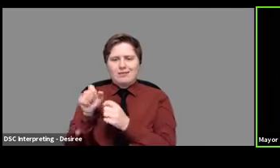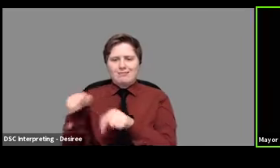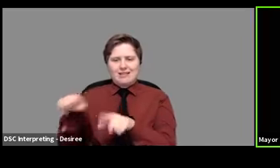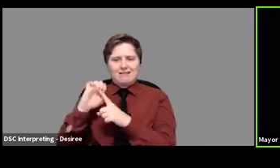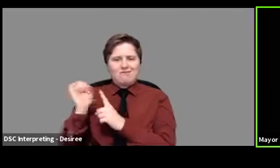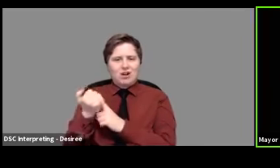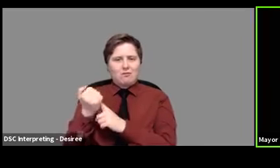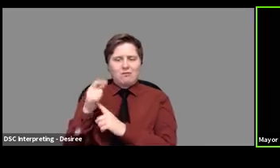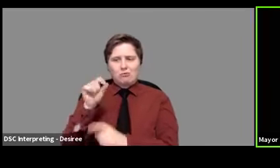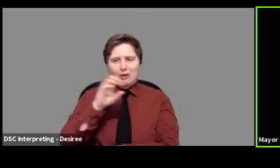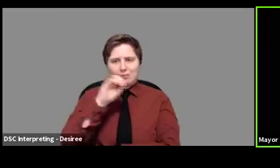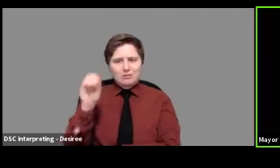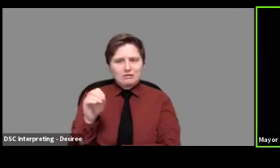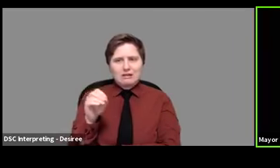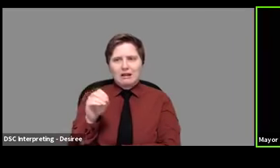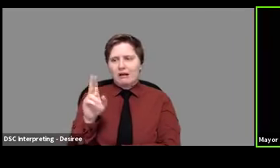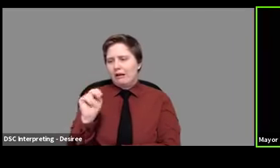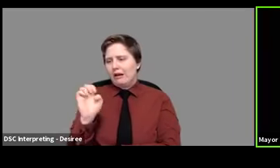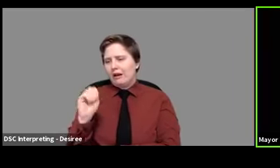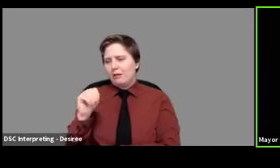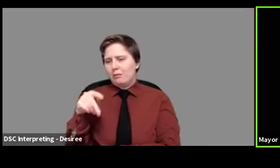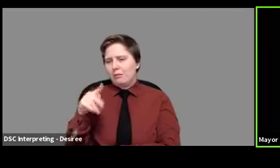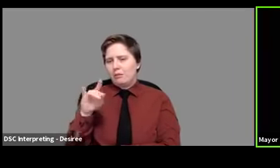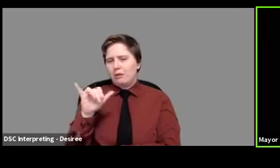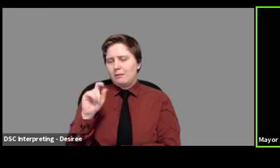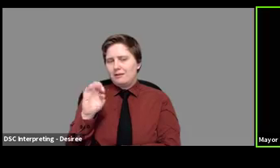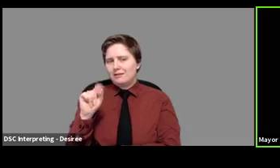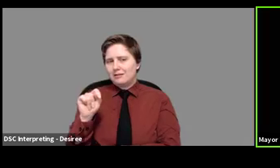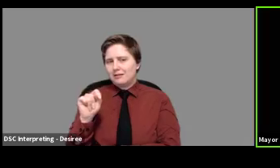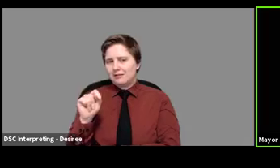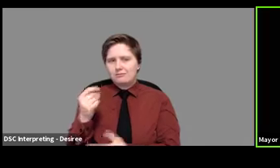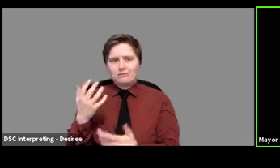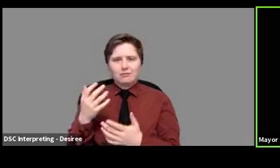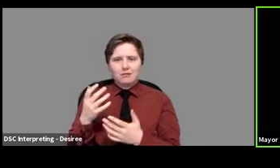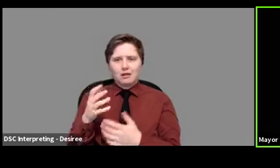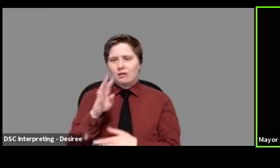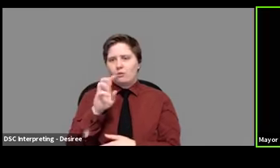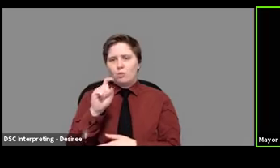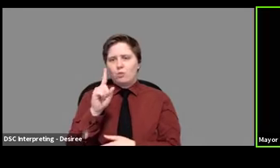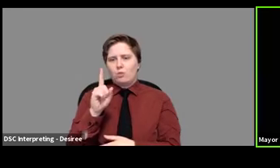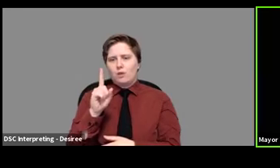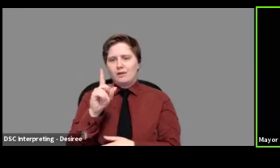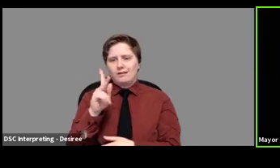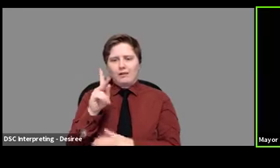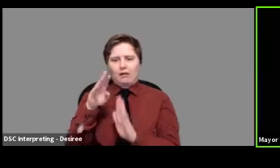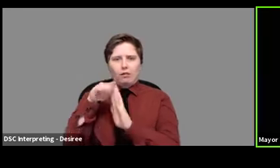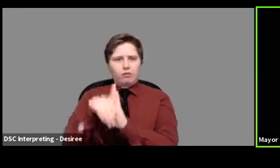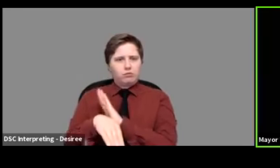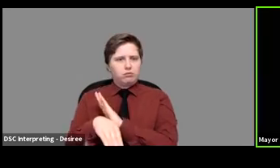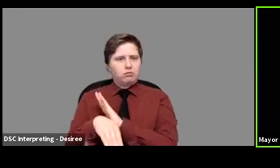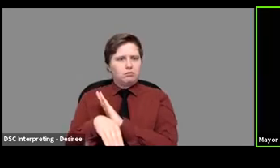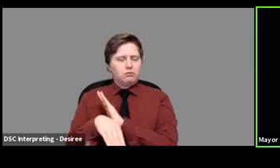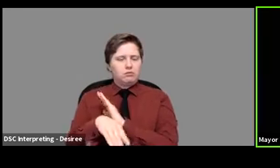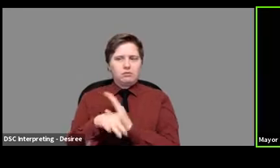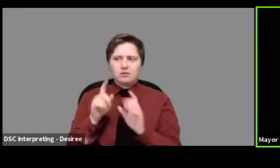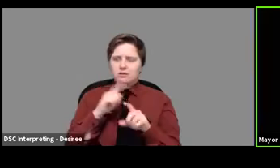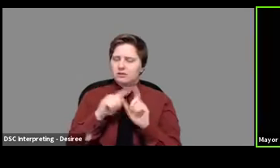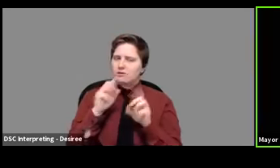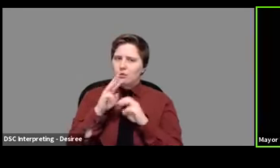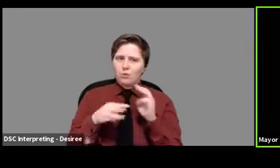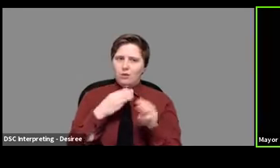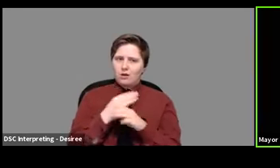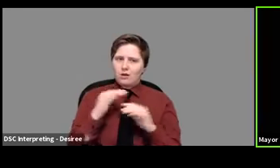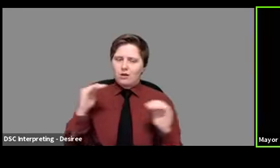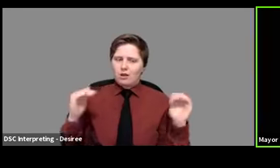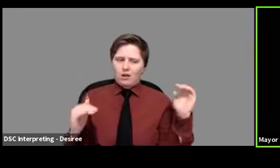of 20% unemployment and evaporated 401k savings. That's a different world. And I